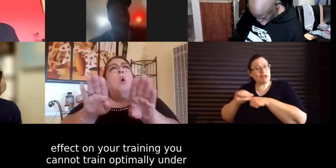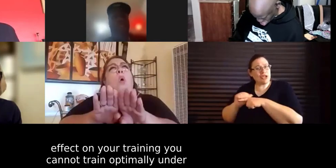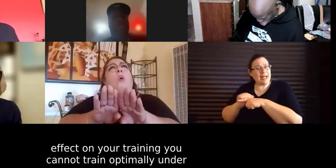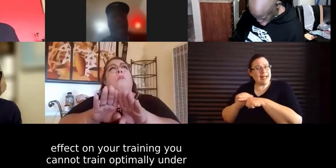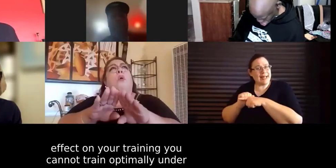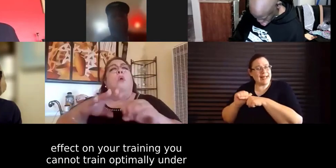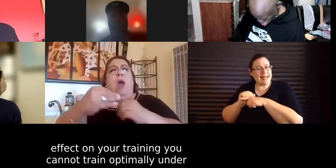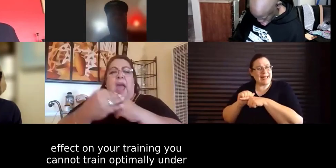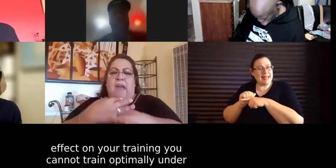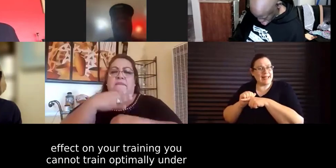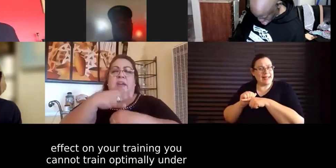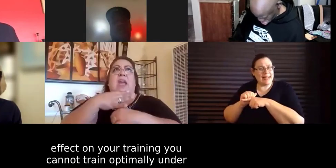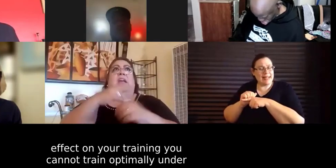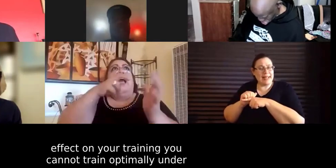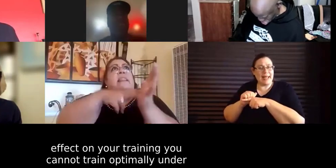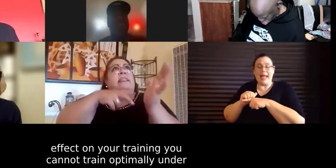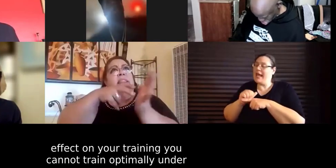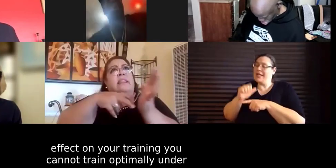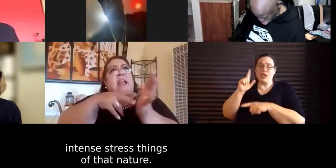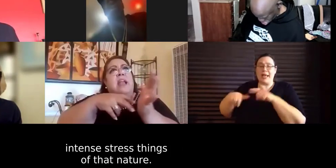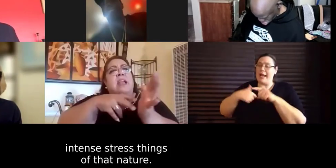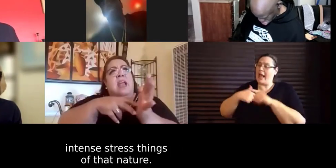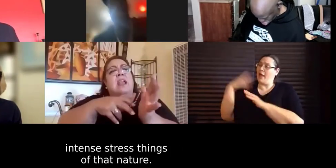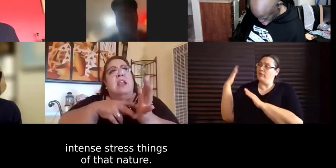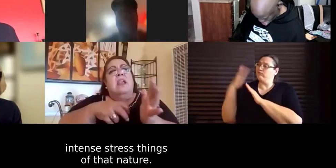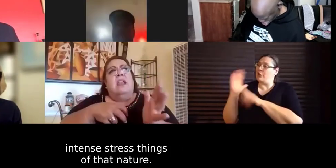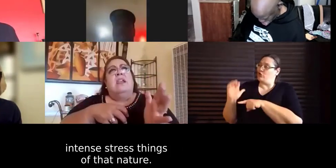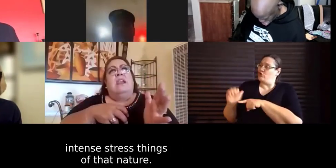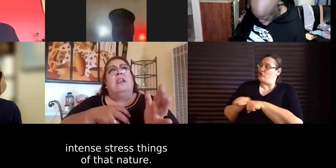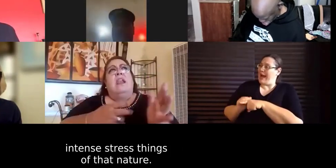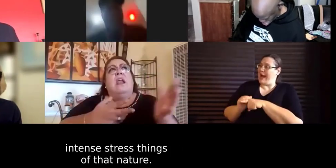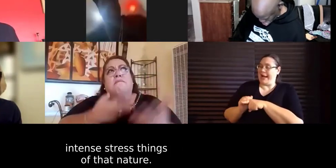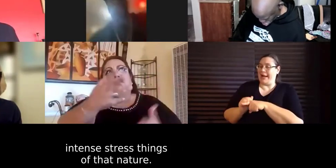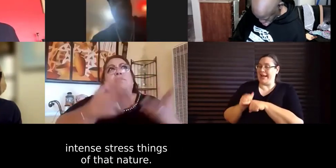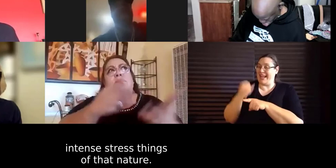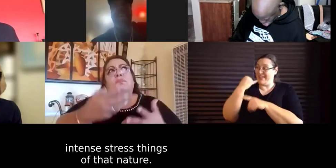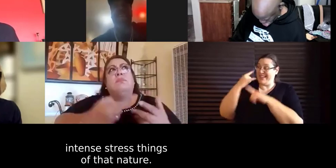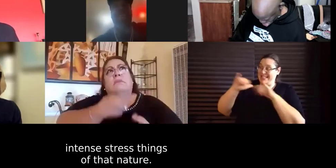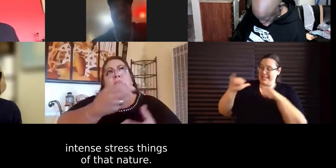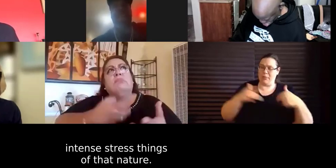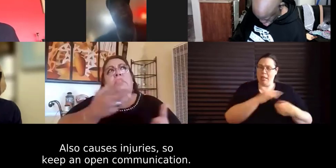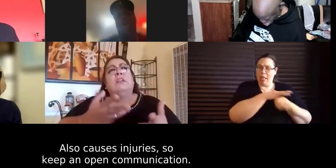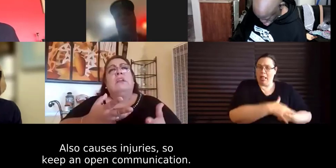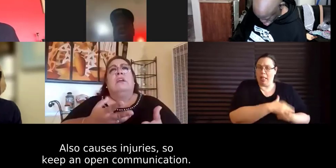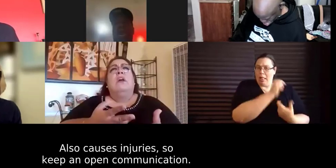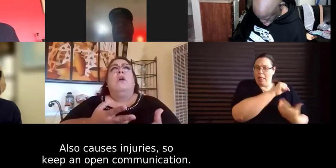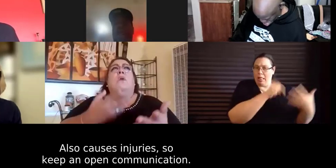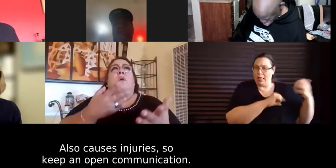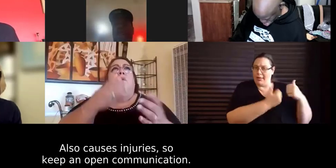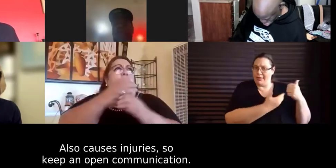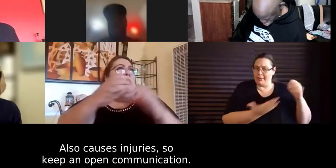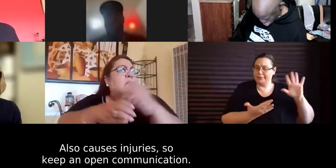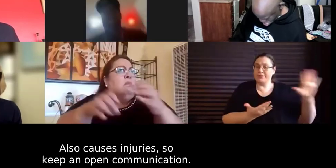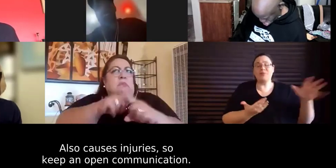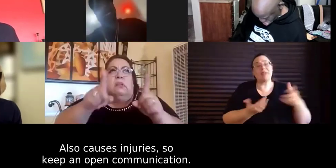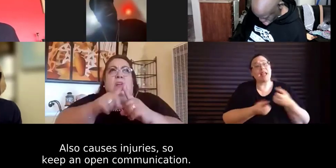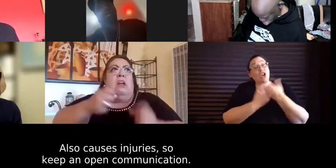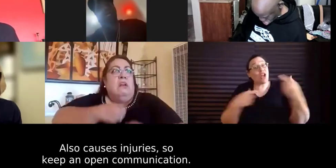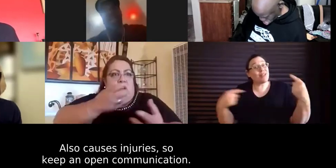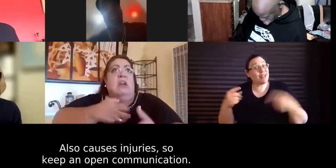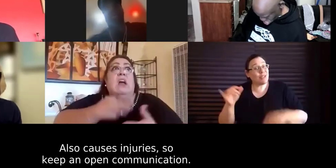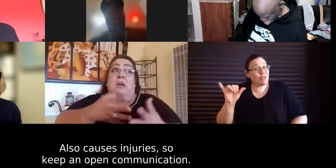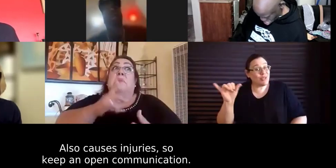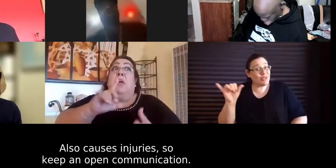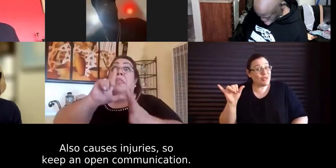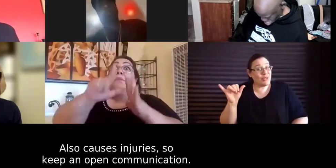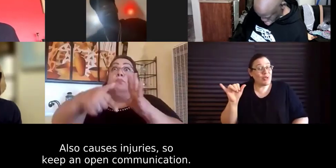you cannot train optimally if you under you know intense stress and things of that nature it also causes injuries so you